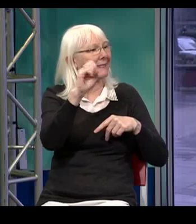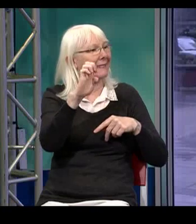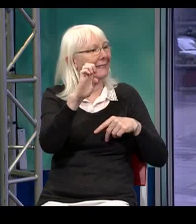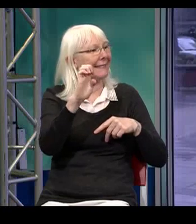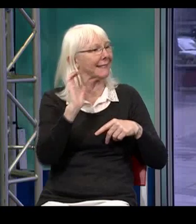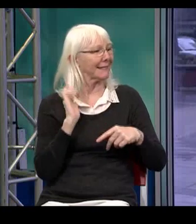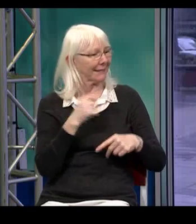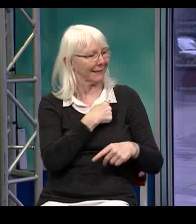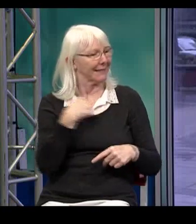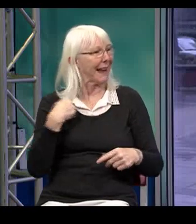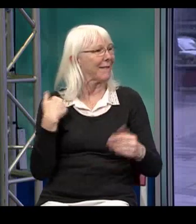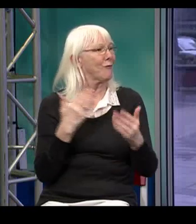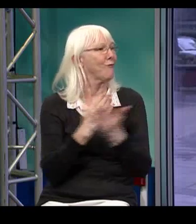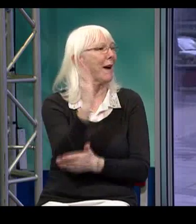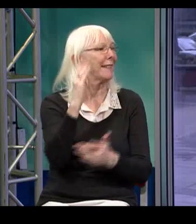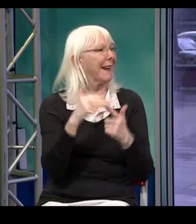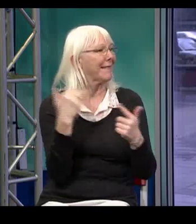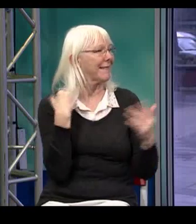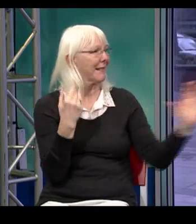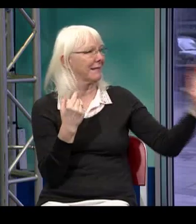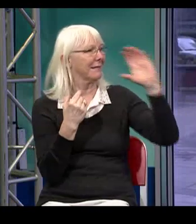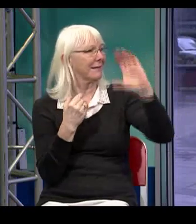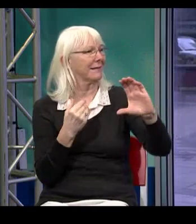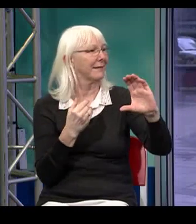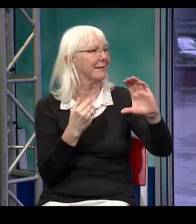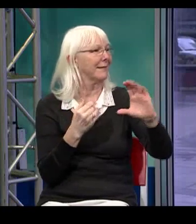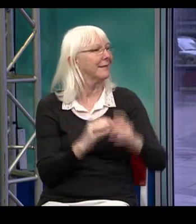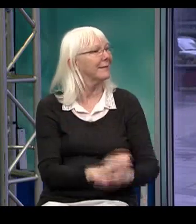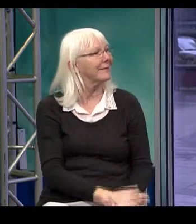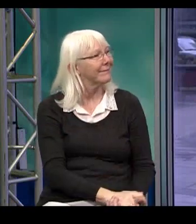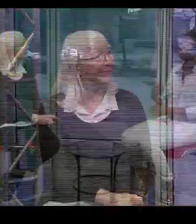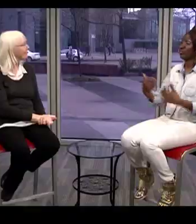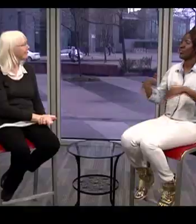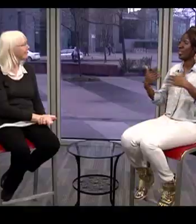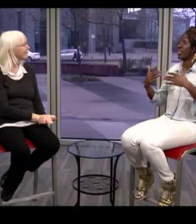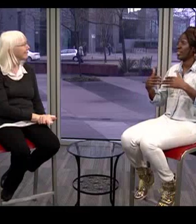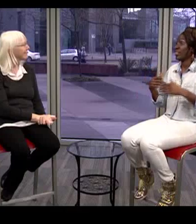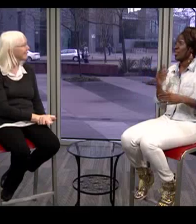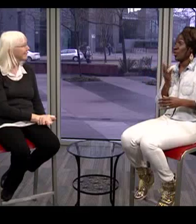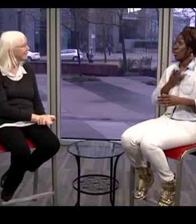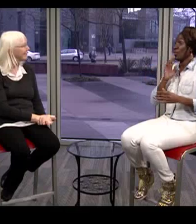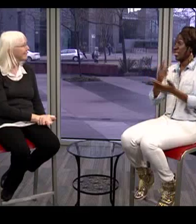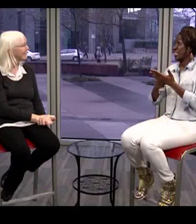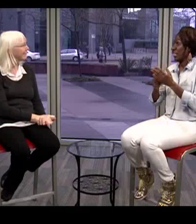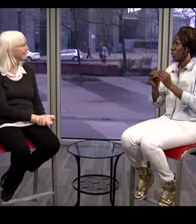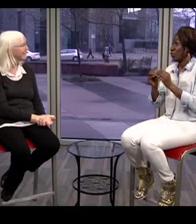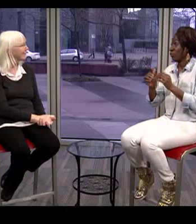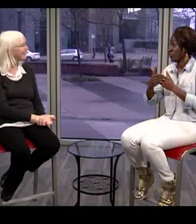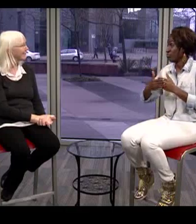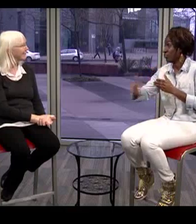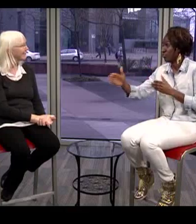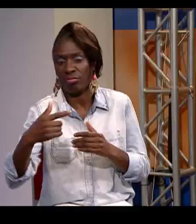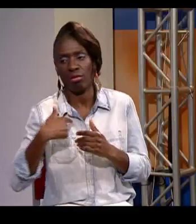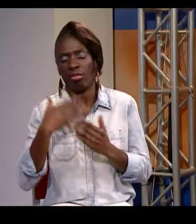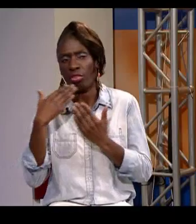And it's all related to the Eldridge decision. And because the Eldridge decision determined that deaf people have a right to access their health care and to have